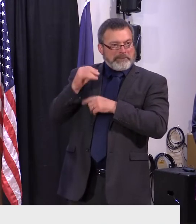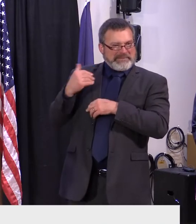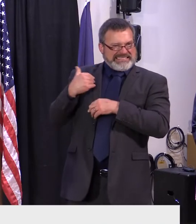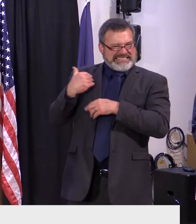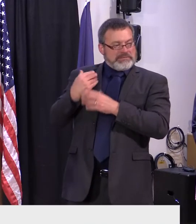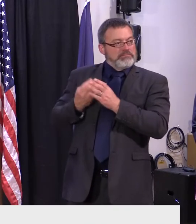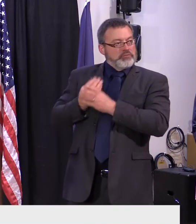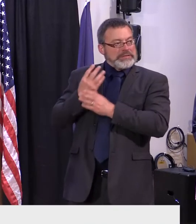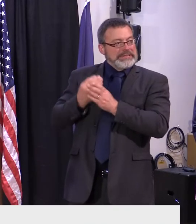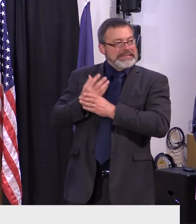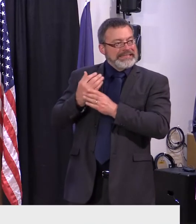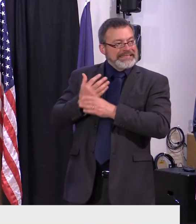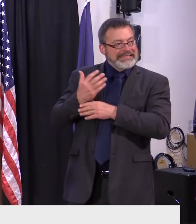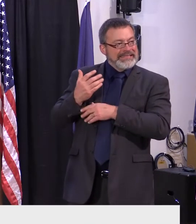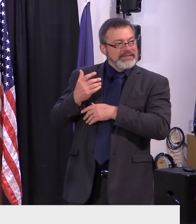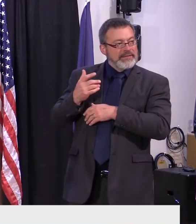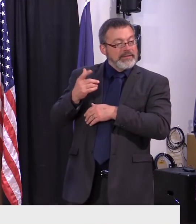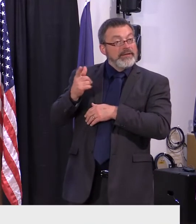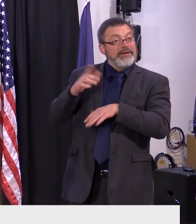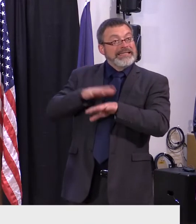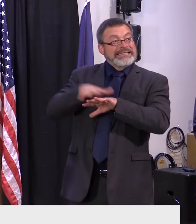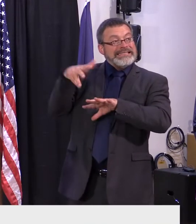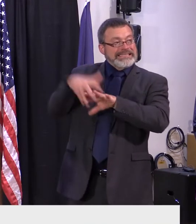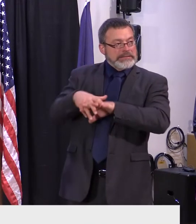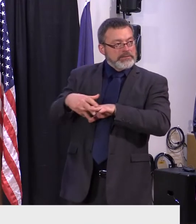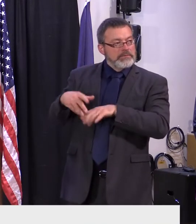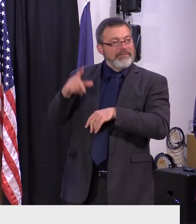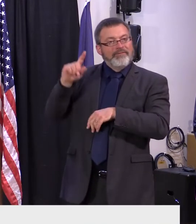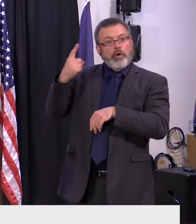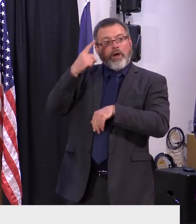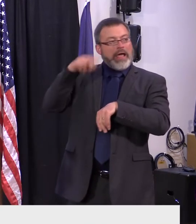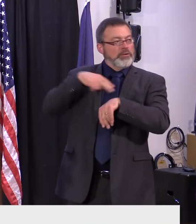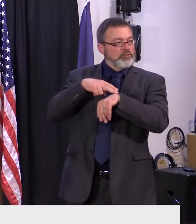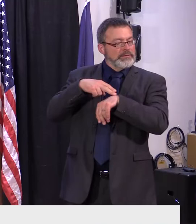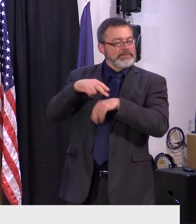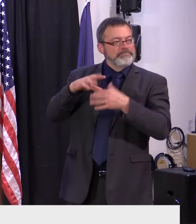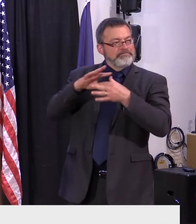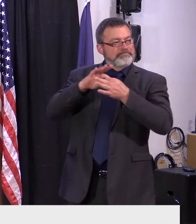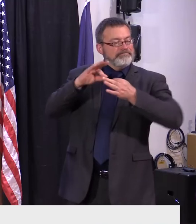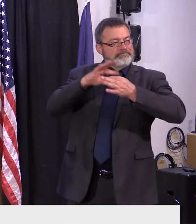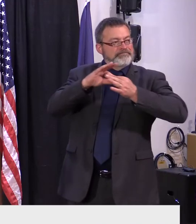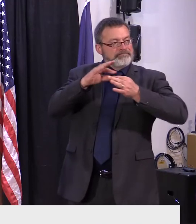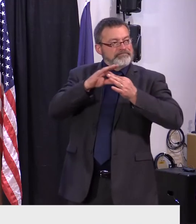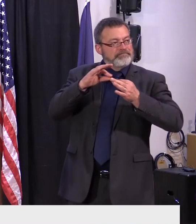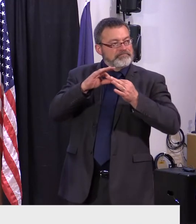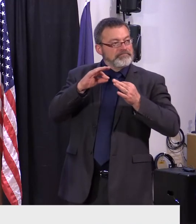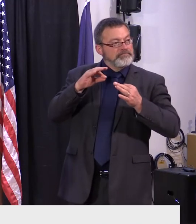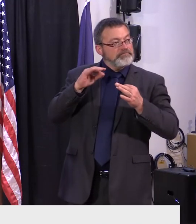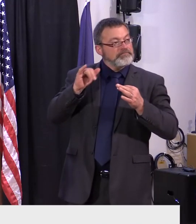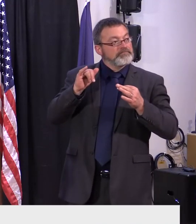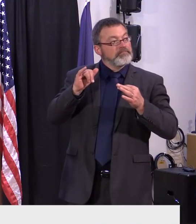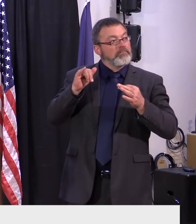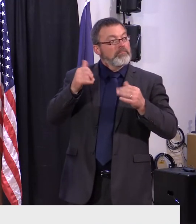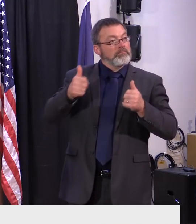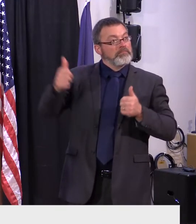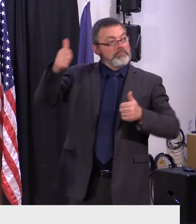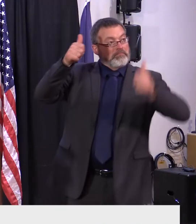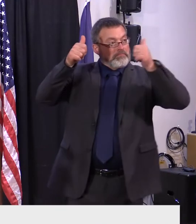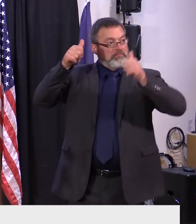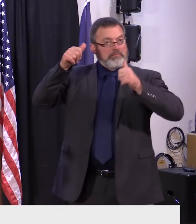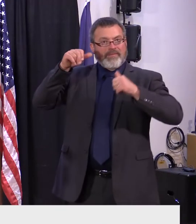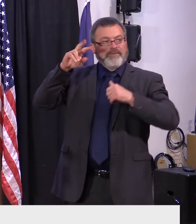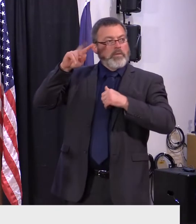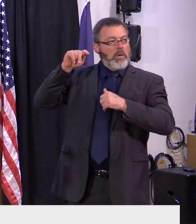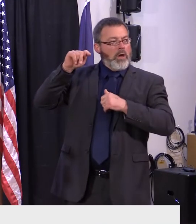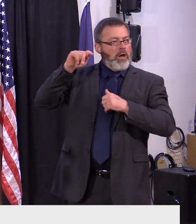did make claims that um folks who uh are leaders of vermont uh state recognized tribes